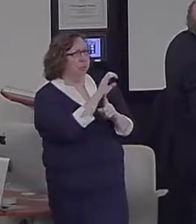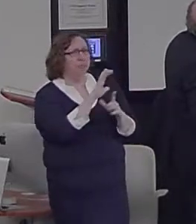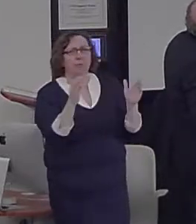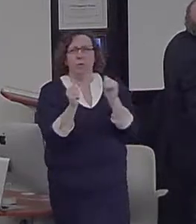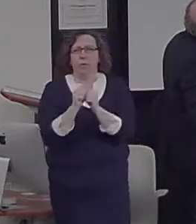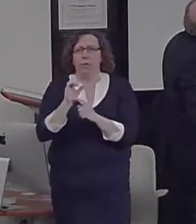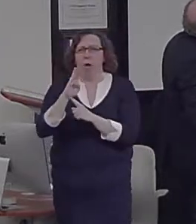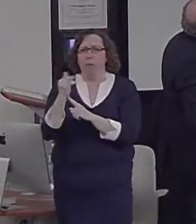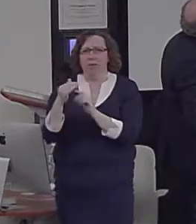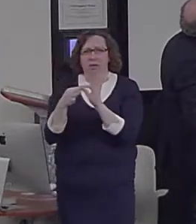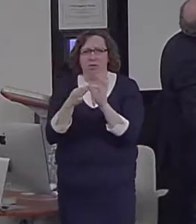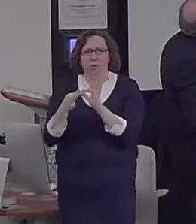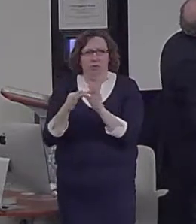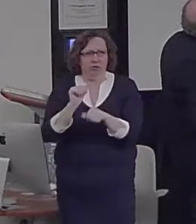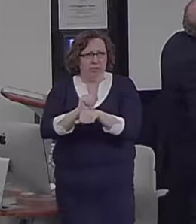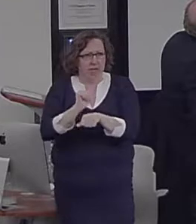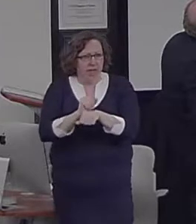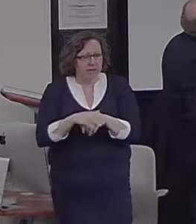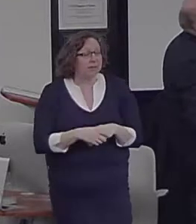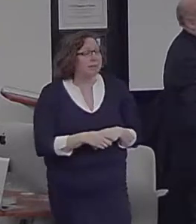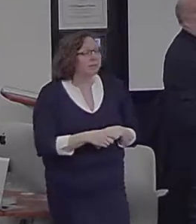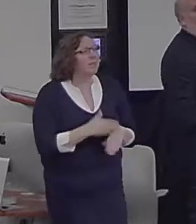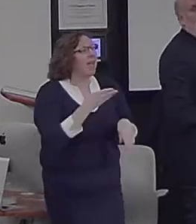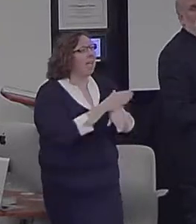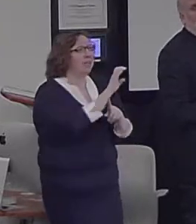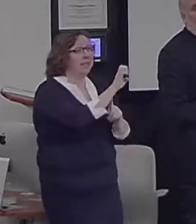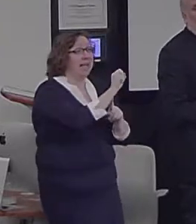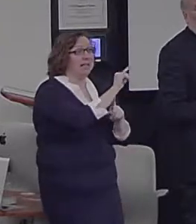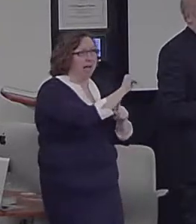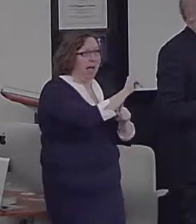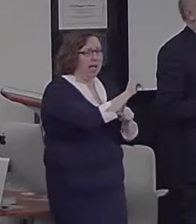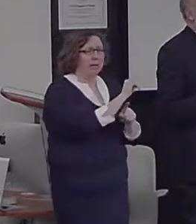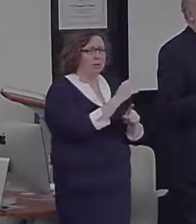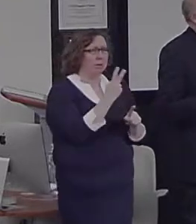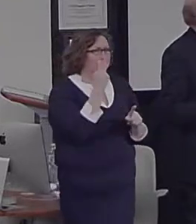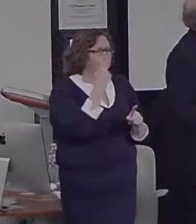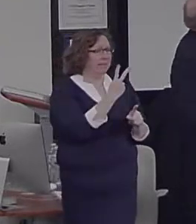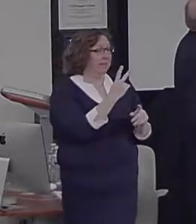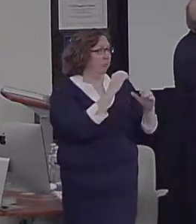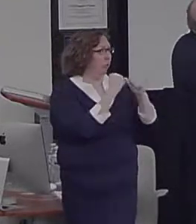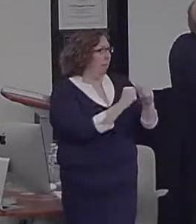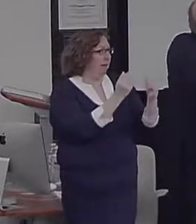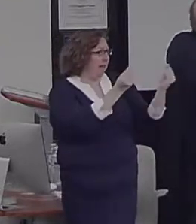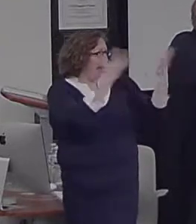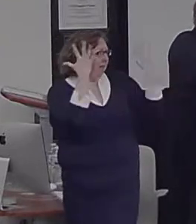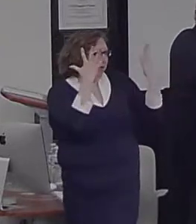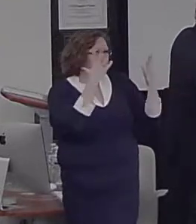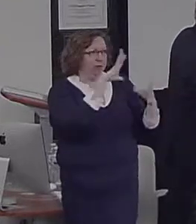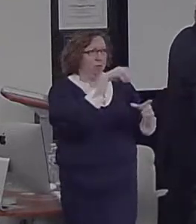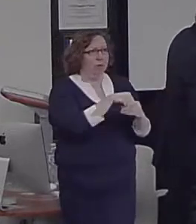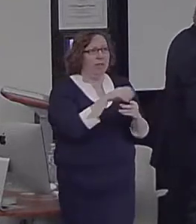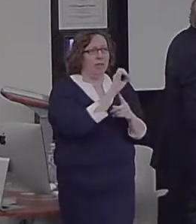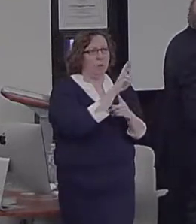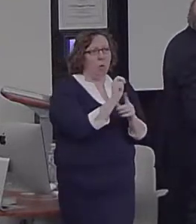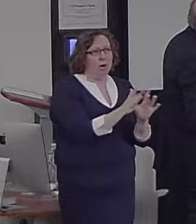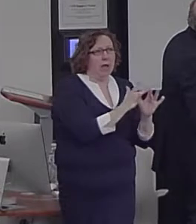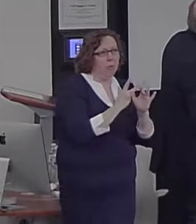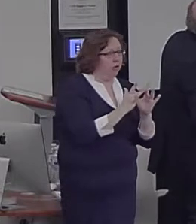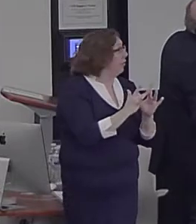specificity induction, you see robust activity throughout the core network as this is a very reliable result. And you see more or less the same